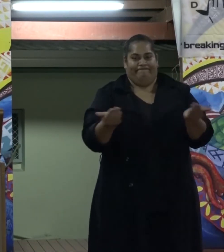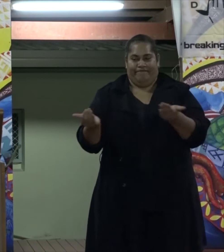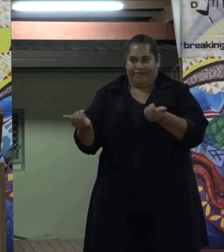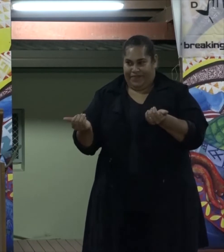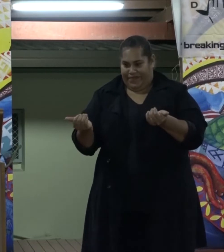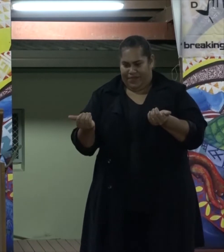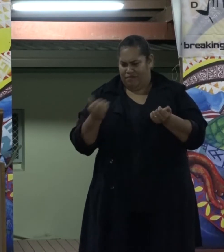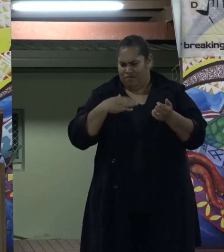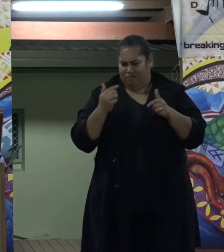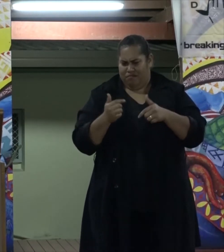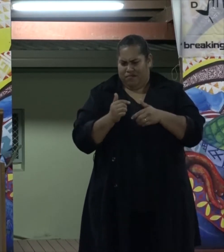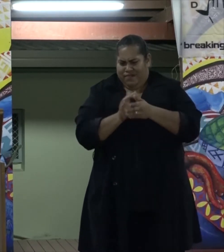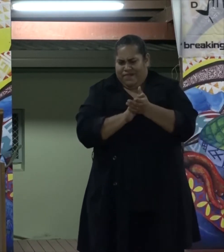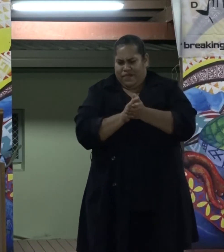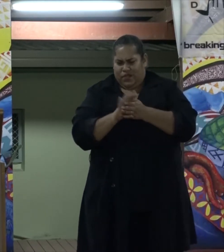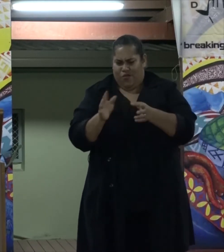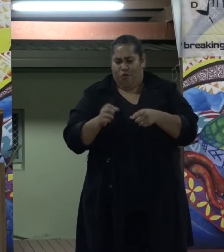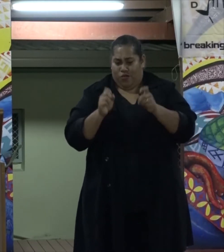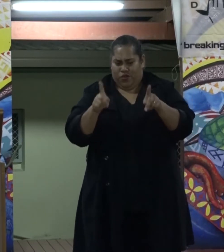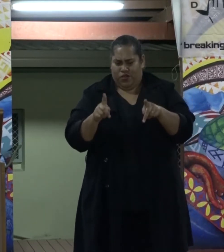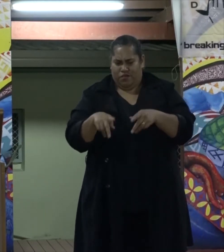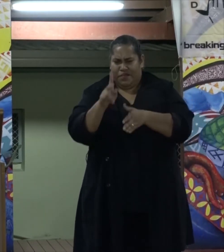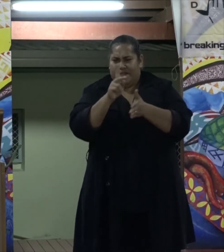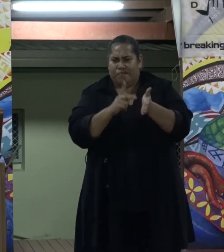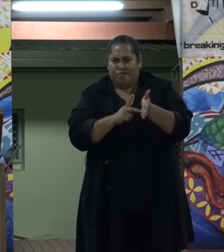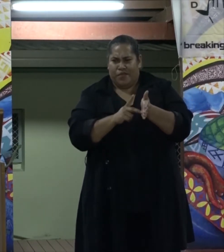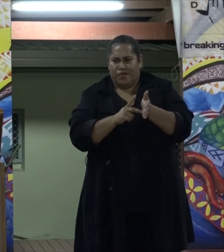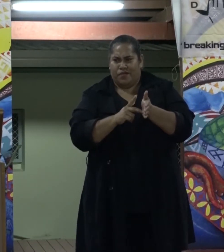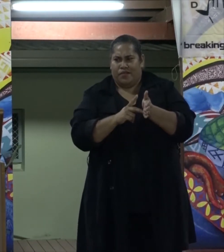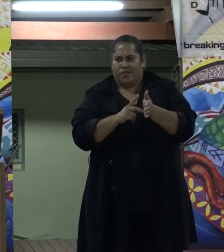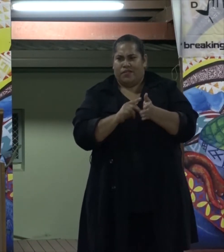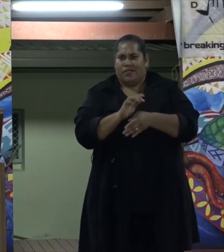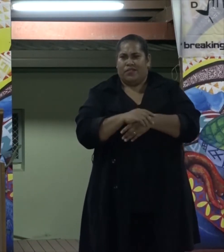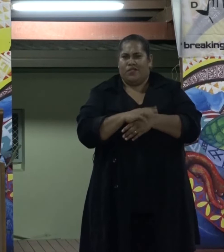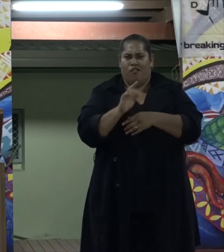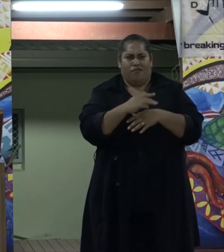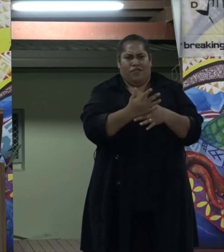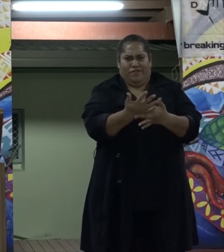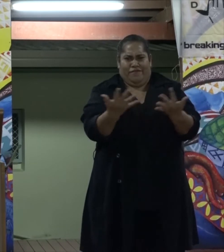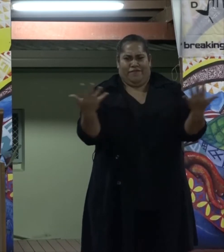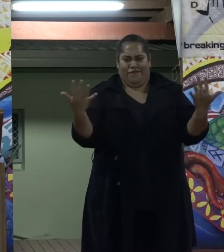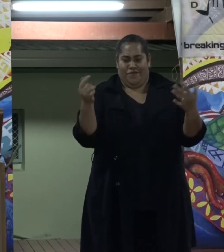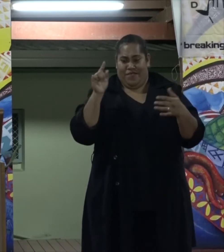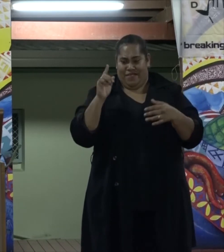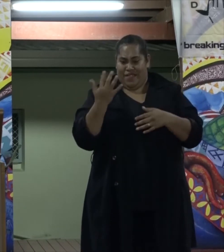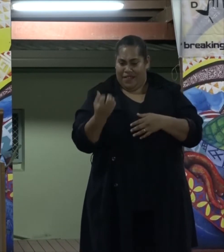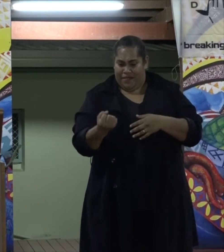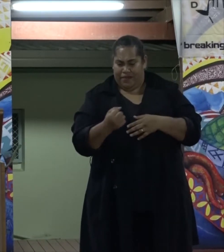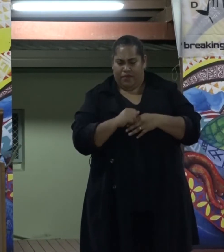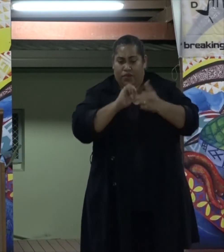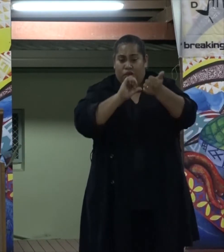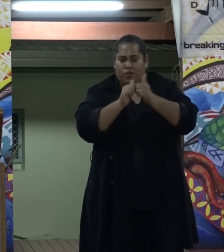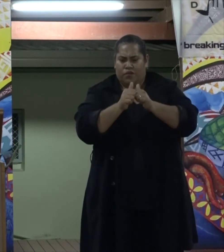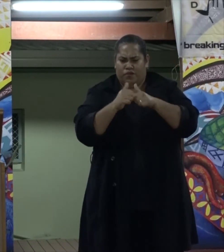I am grateful for the opportunity given to me to be part of this extraordinary panel we have in front of us. Sports